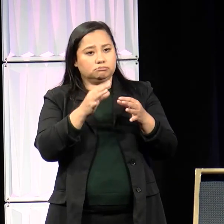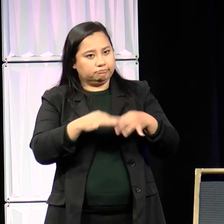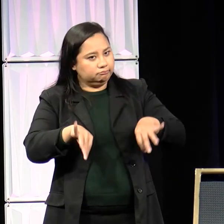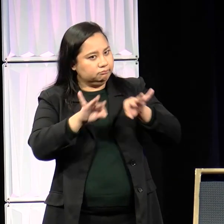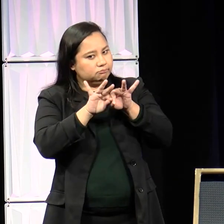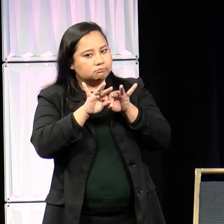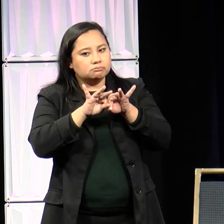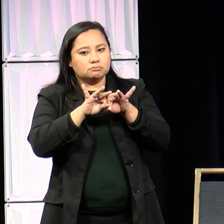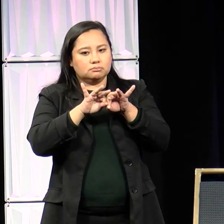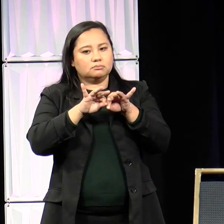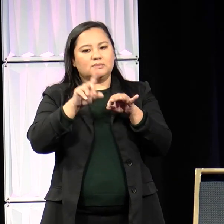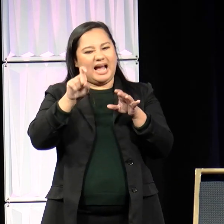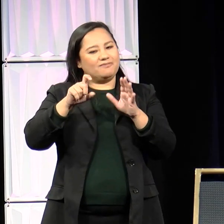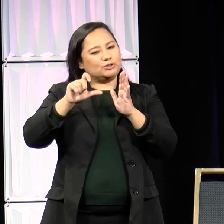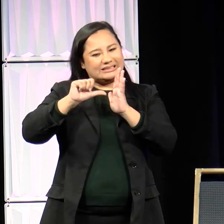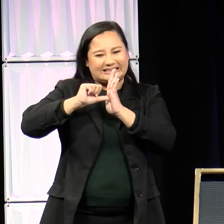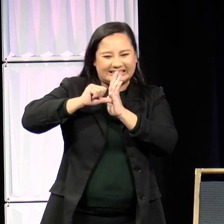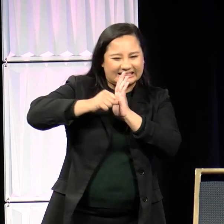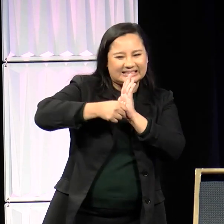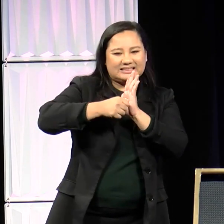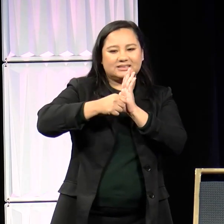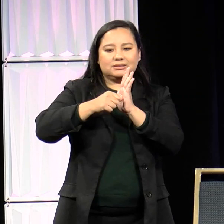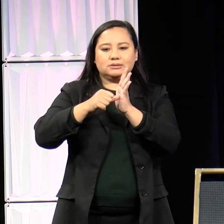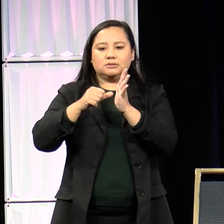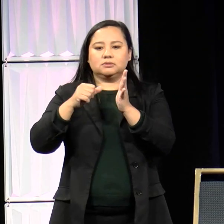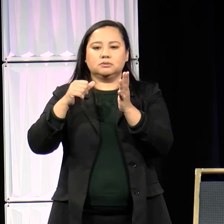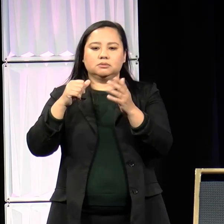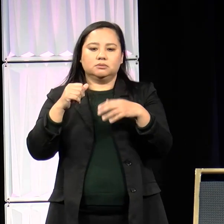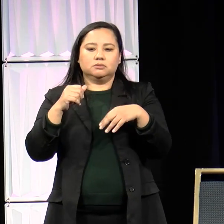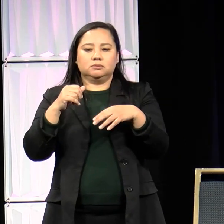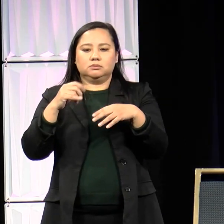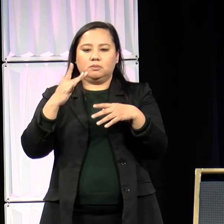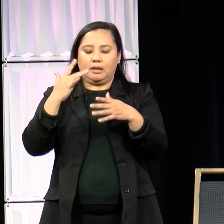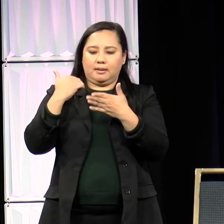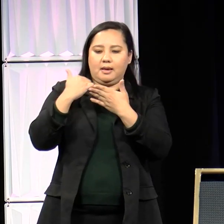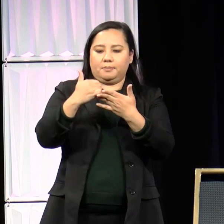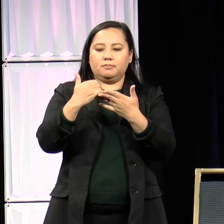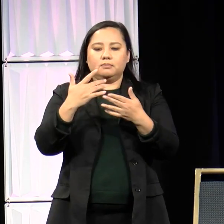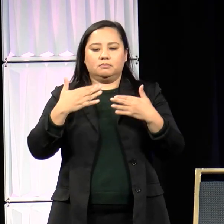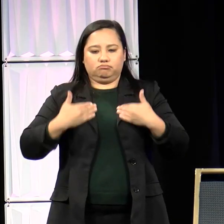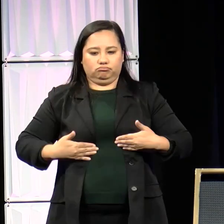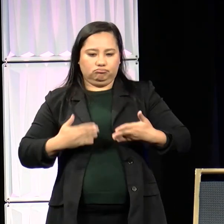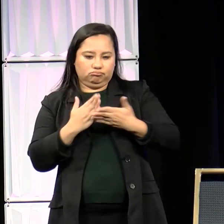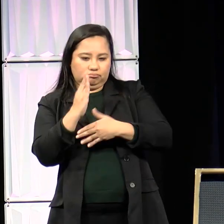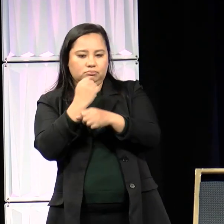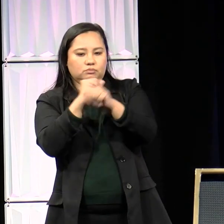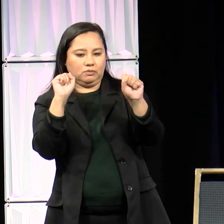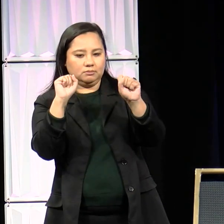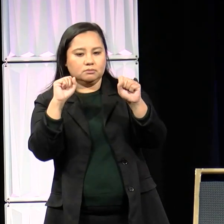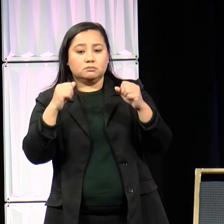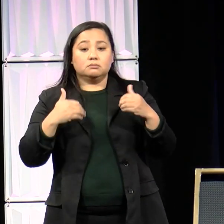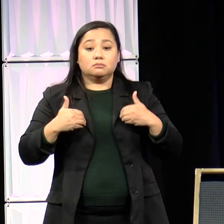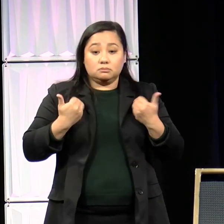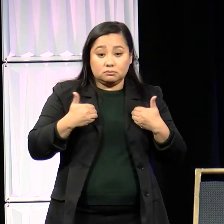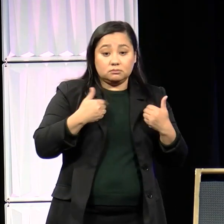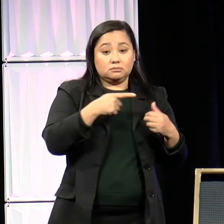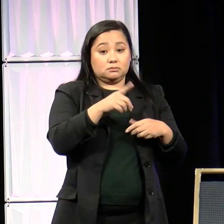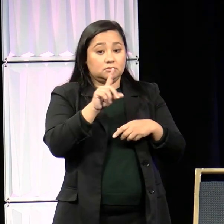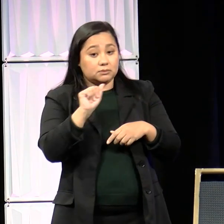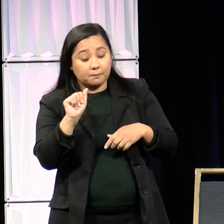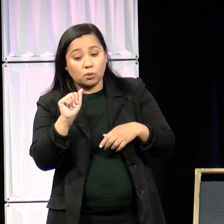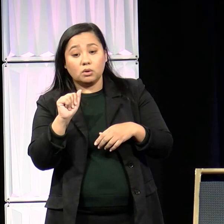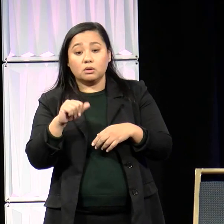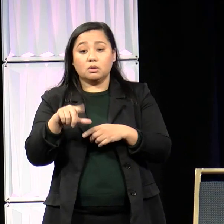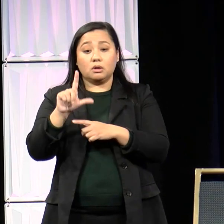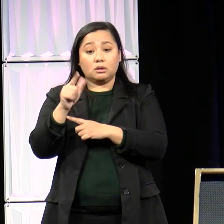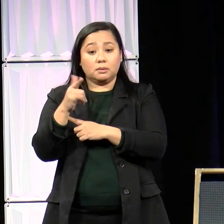essential element to achieving reproductive freedom. However, people who are young, disabled, LGBTQIA+,